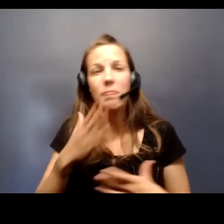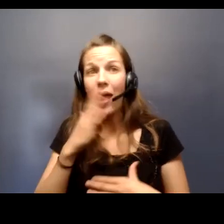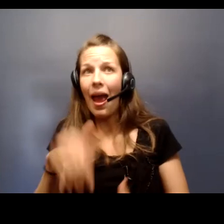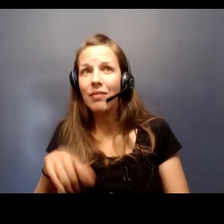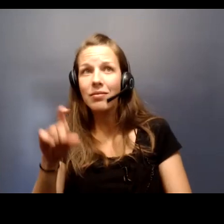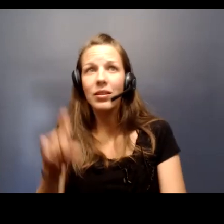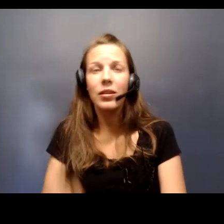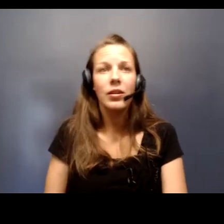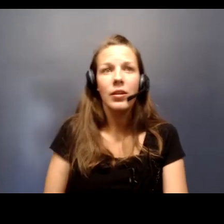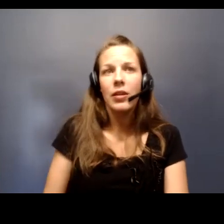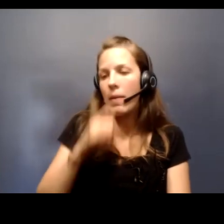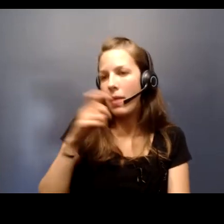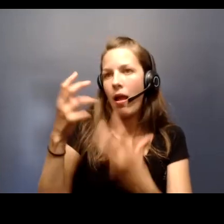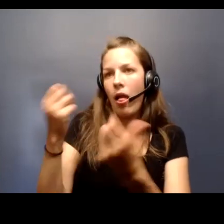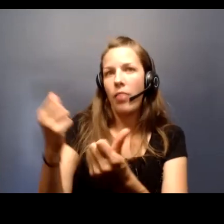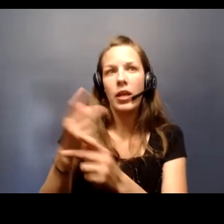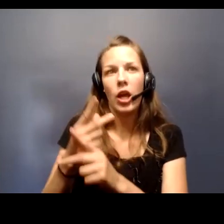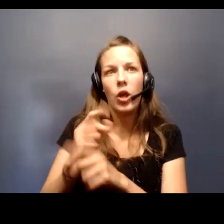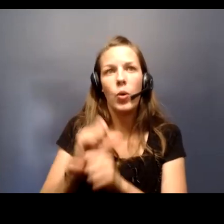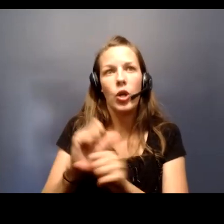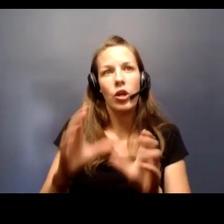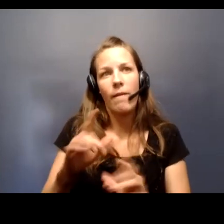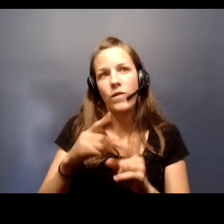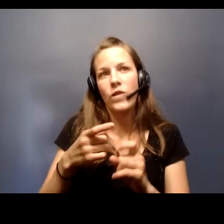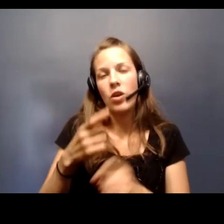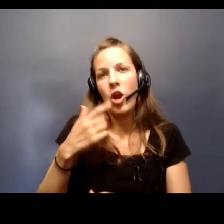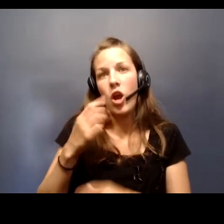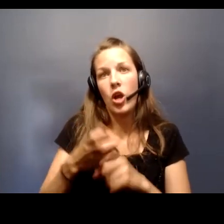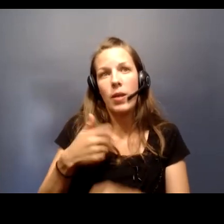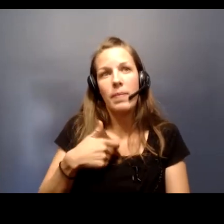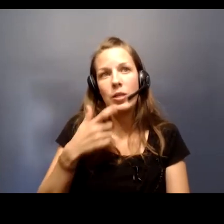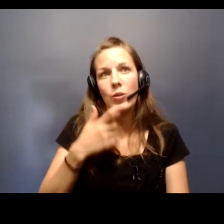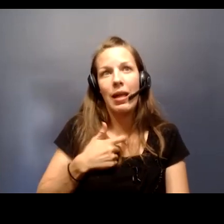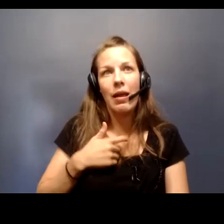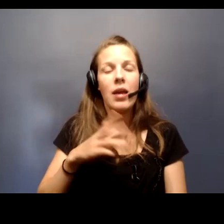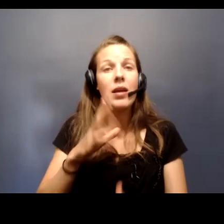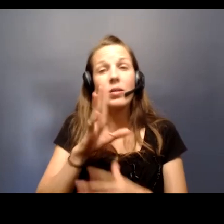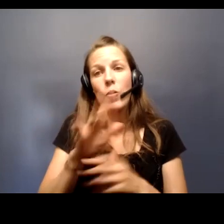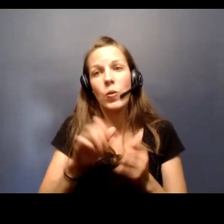Well, I'm not a healthcare worker anymore so it's hard for me to say. I spoke to some colleagues